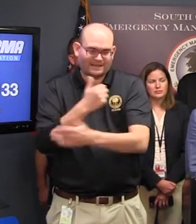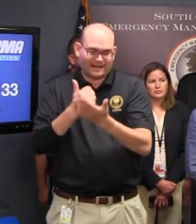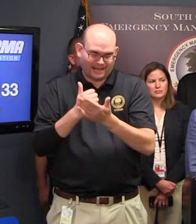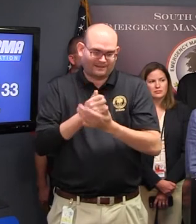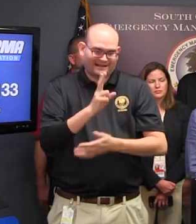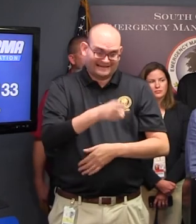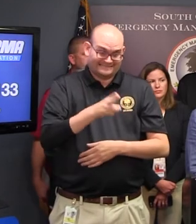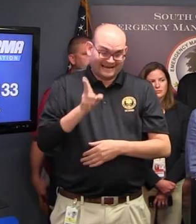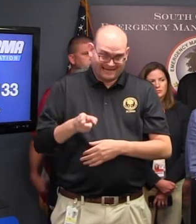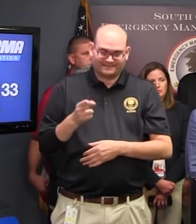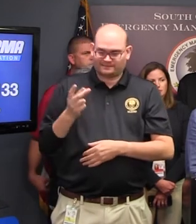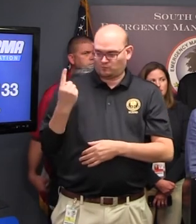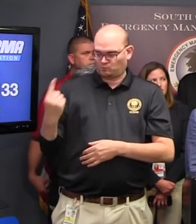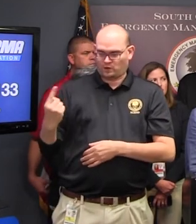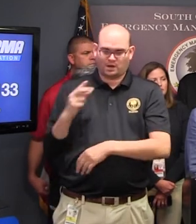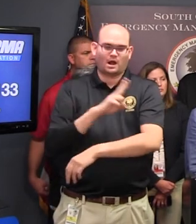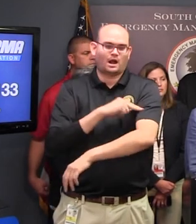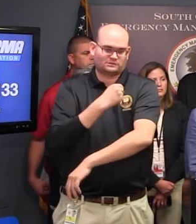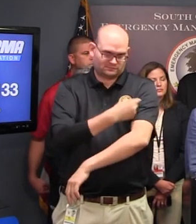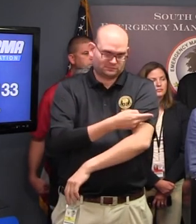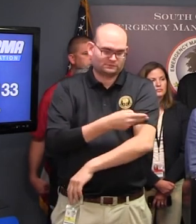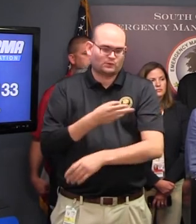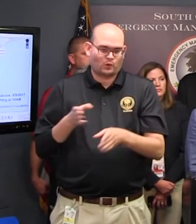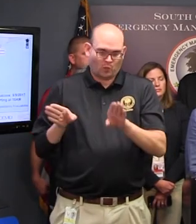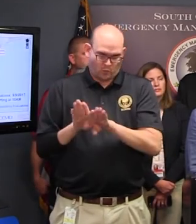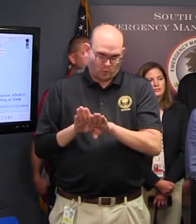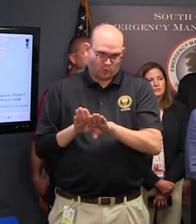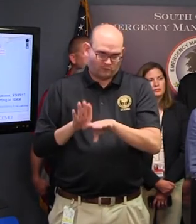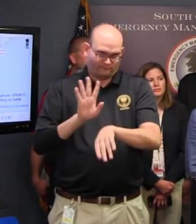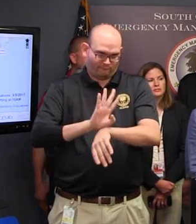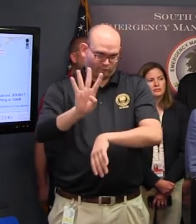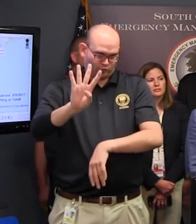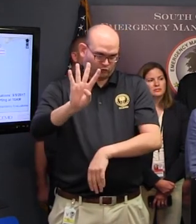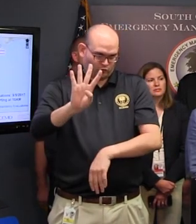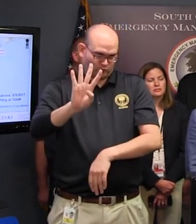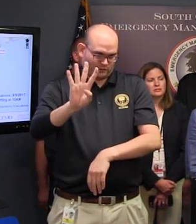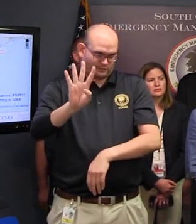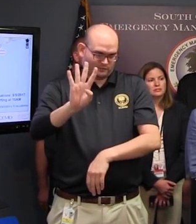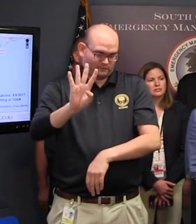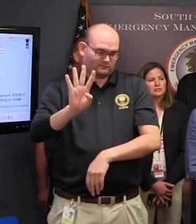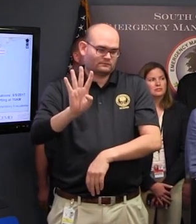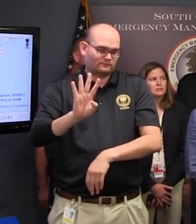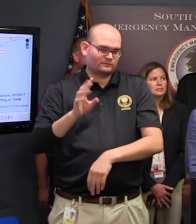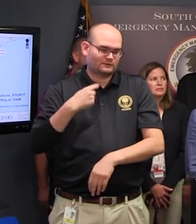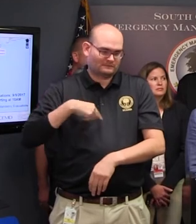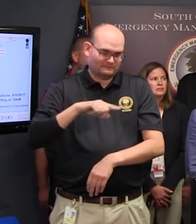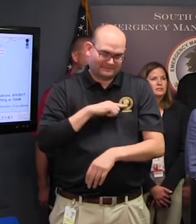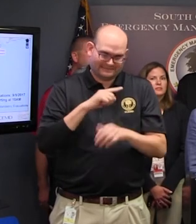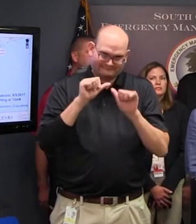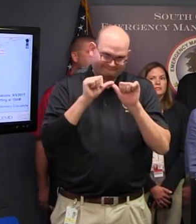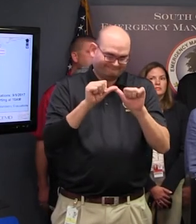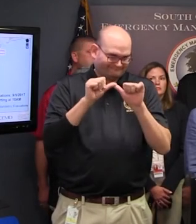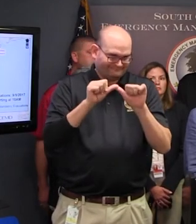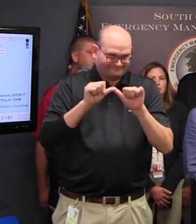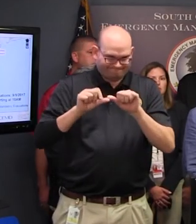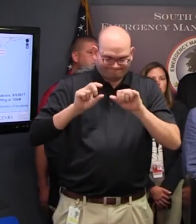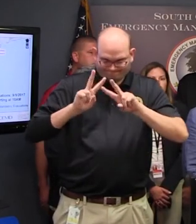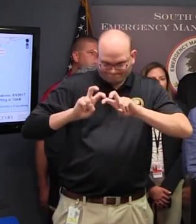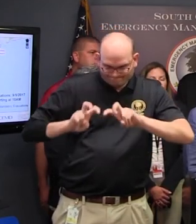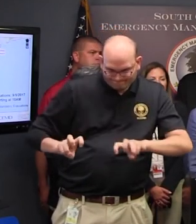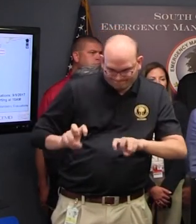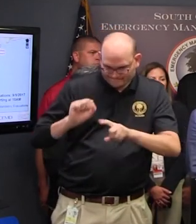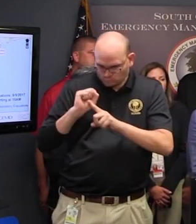at 4 o'clock today As the Governor has already mentioned, we are continuing to assess dams that may be vulnerable in